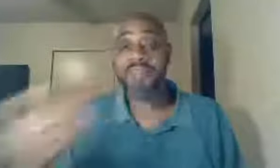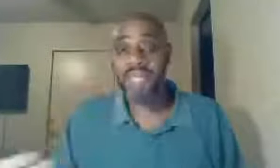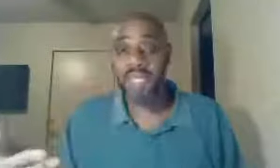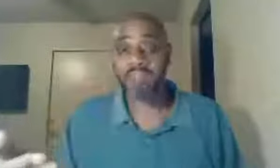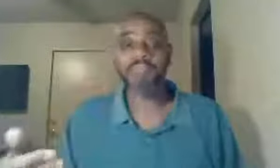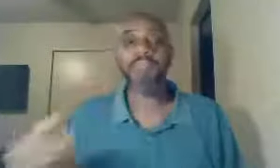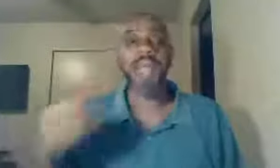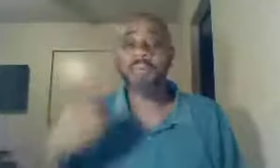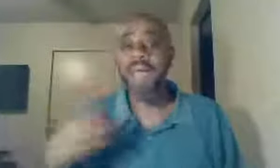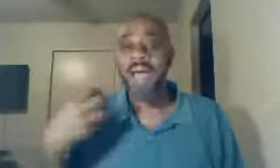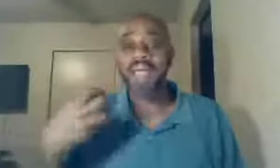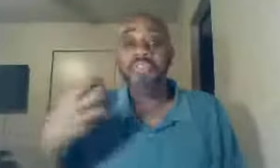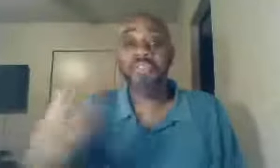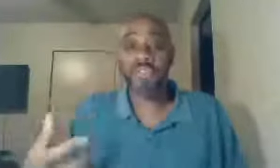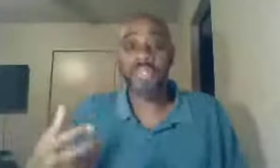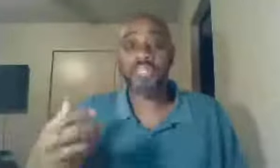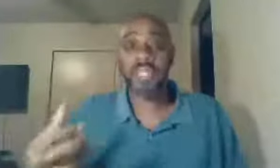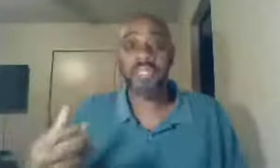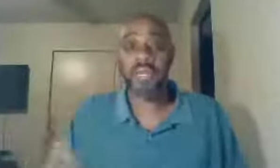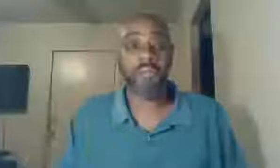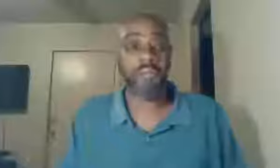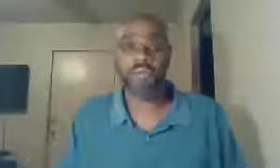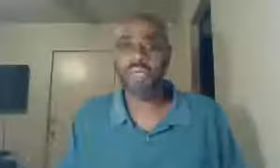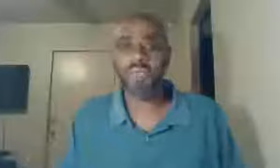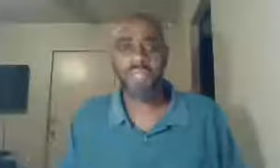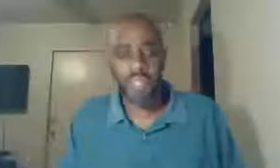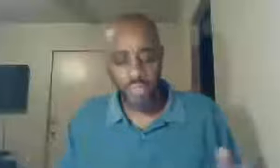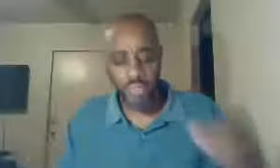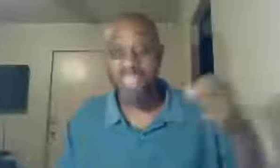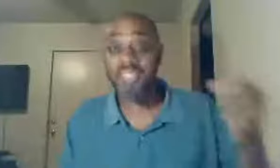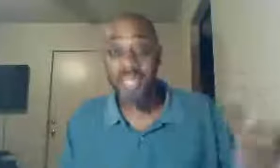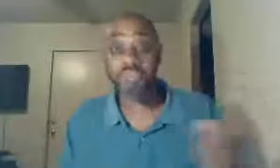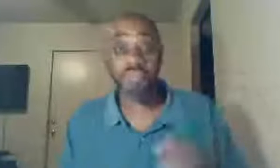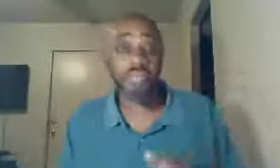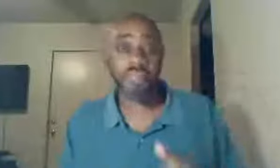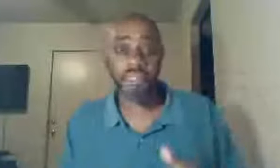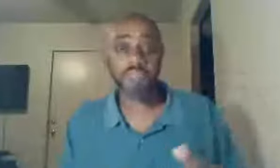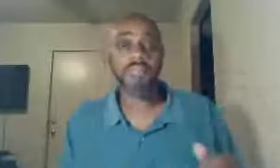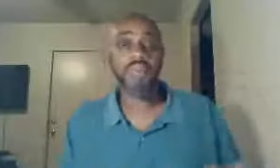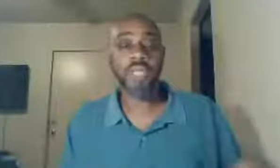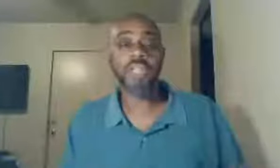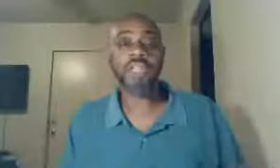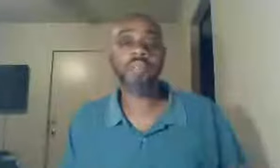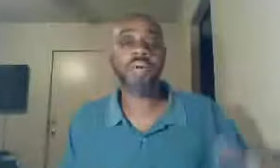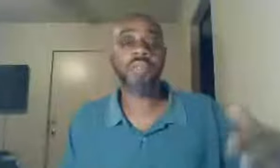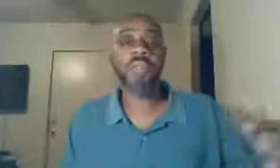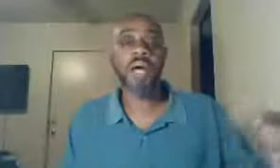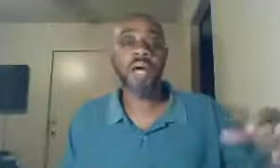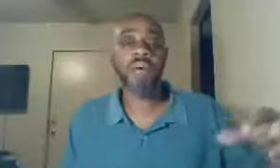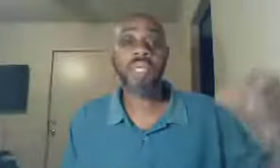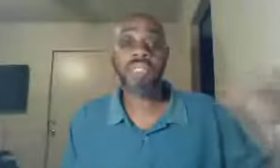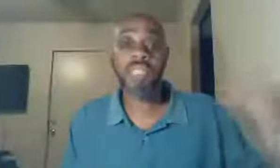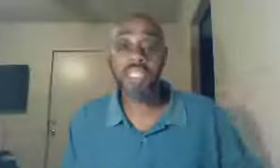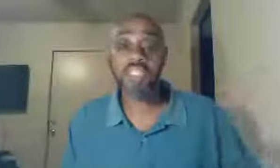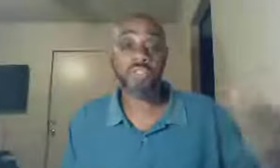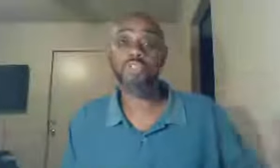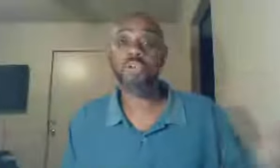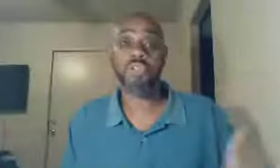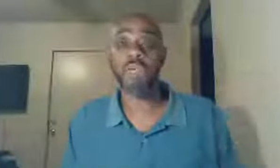men, I'm not, I didn't do it, seeking their approval, even what he says, to Timothy, where he talks about, being diligent, to show yourself